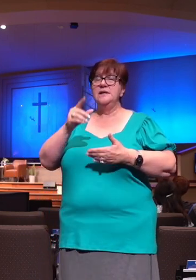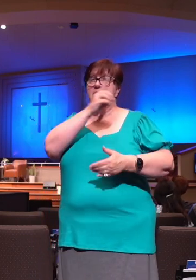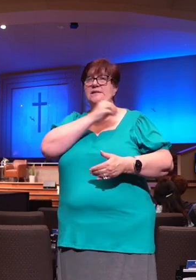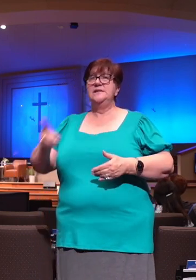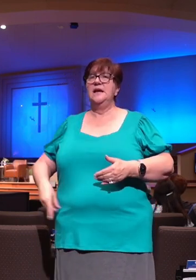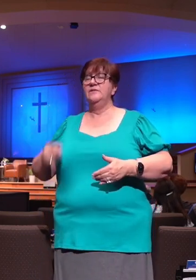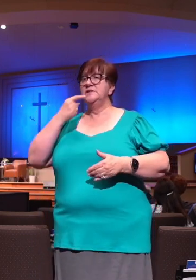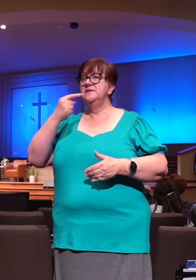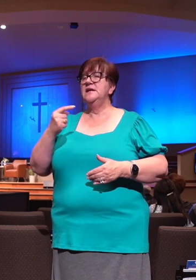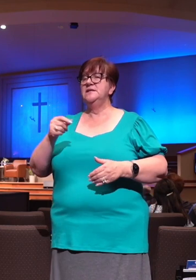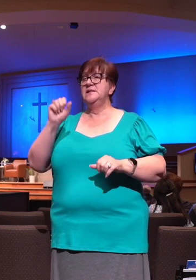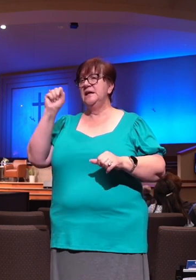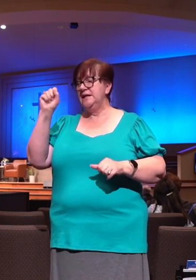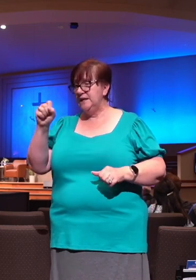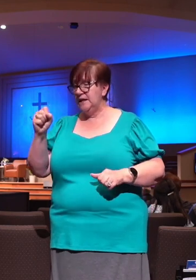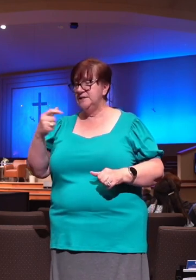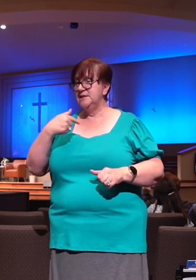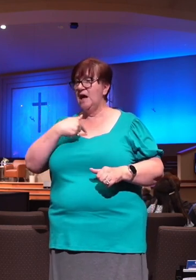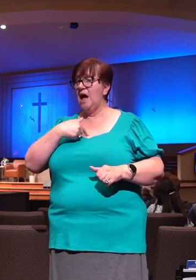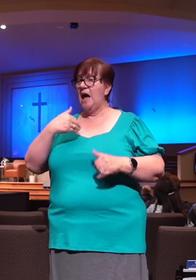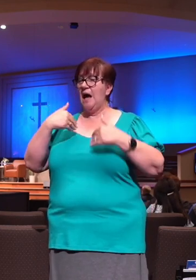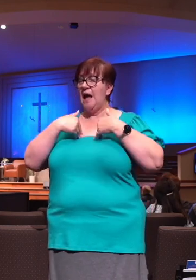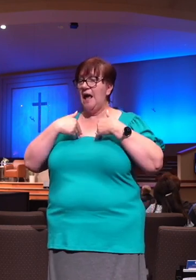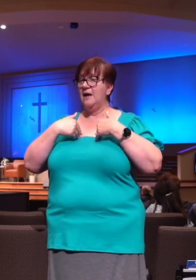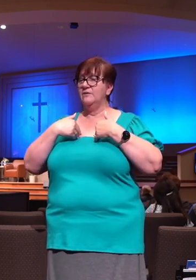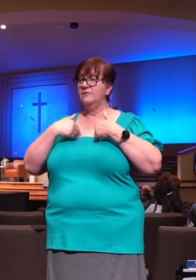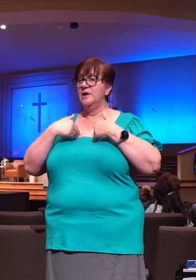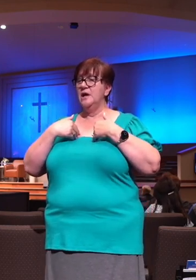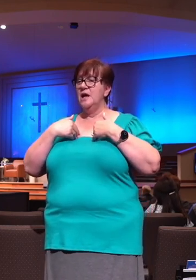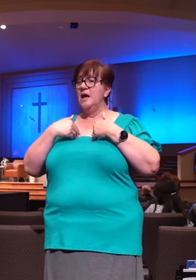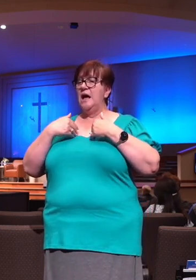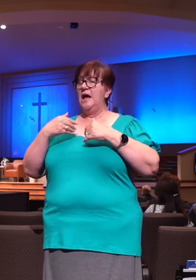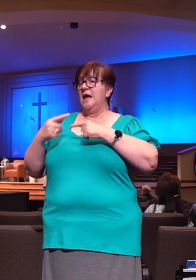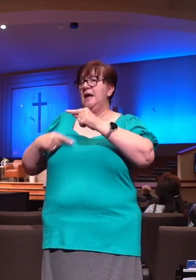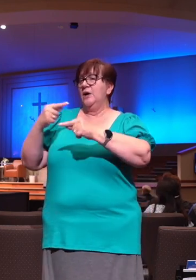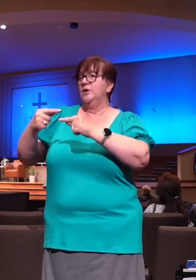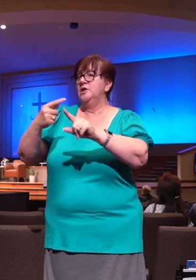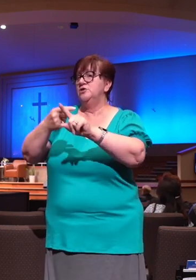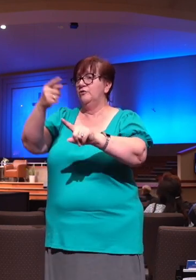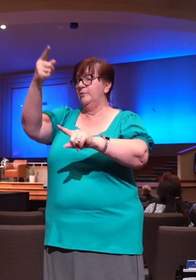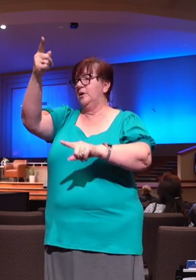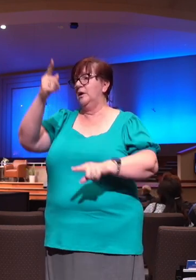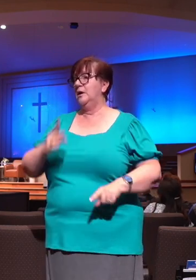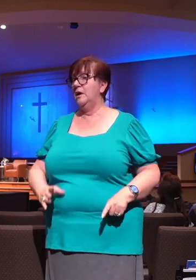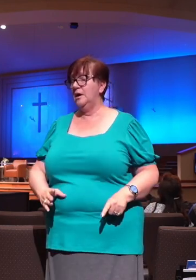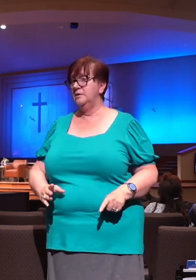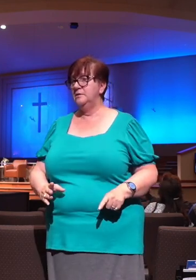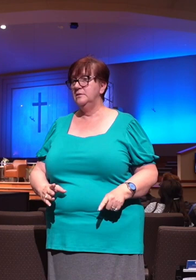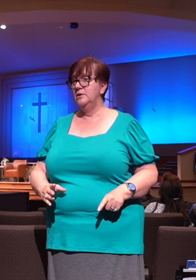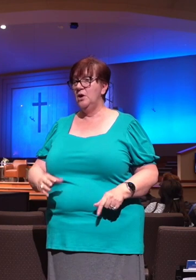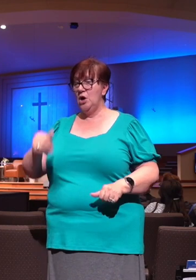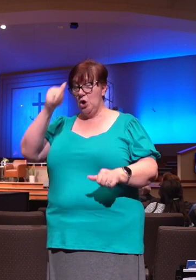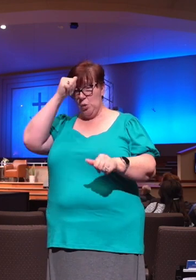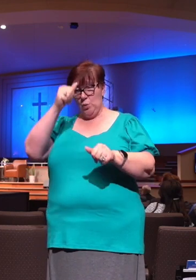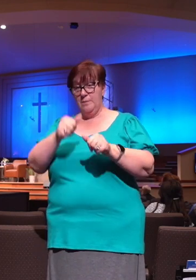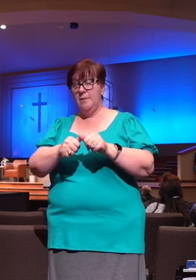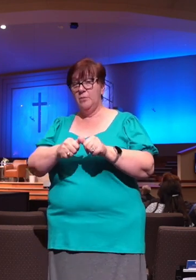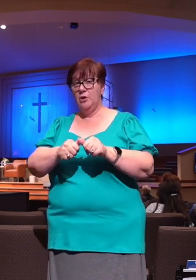I love this truth because if you know anything about David, one of things is David was the youngest, right? So David wouldn't really have had an